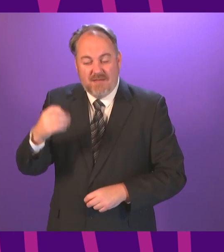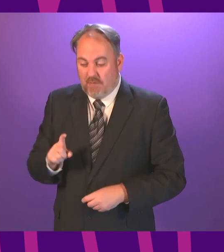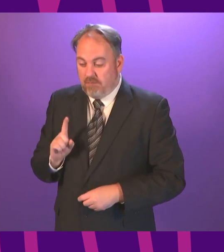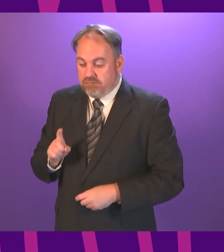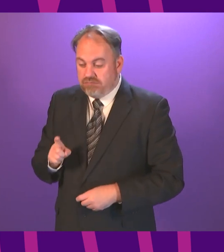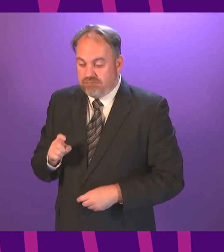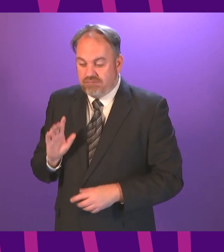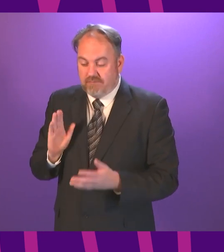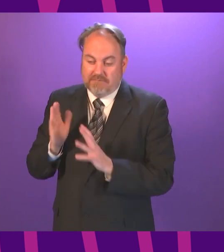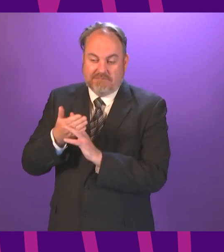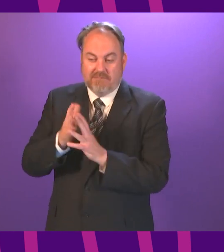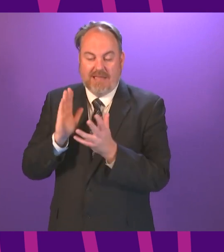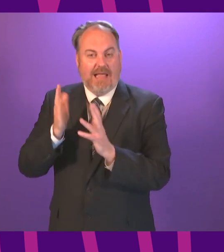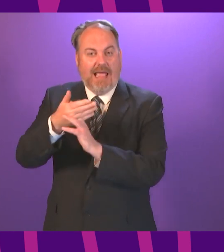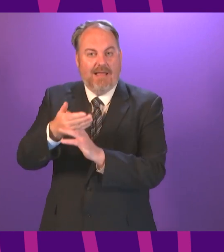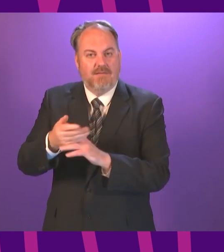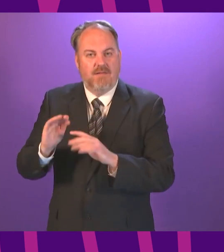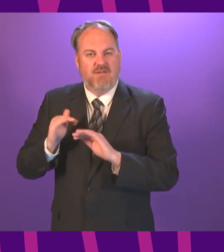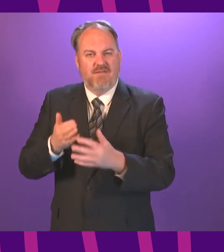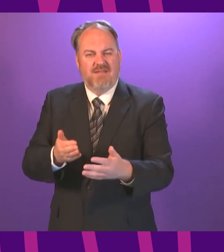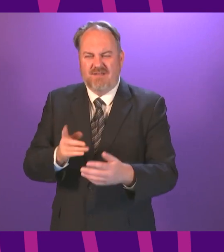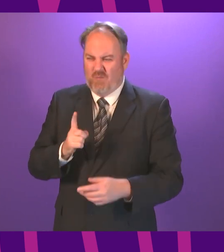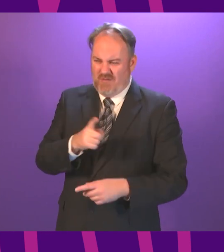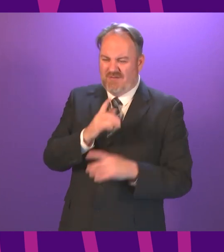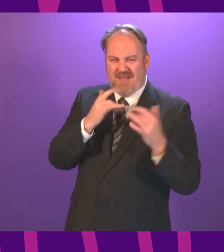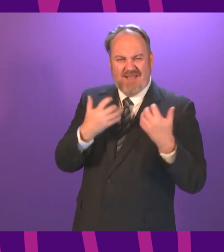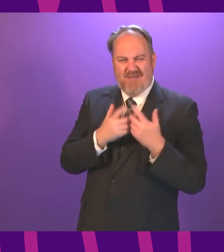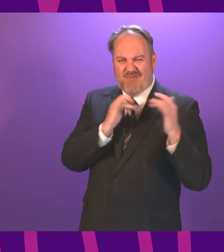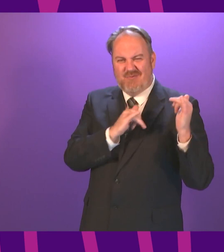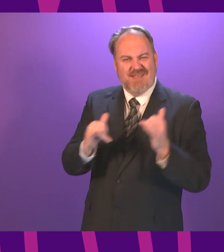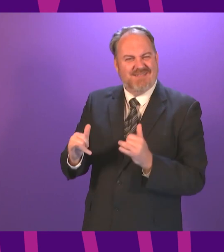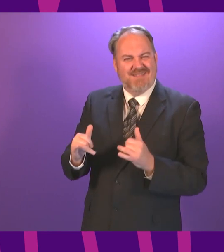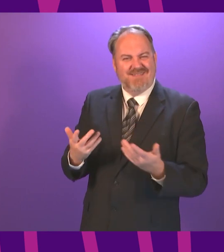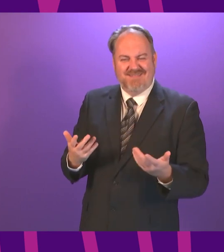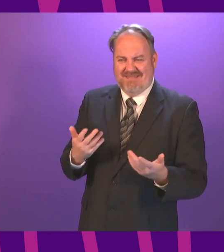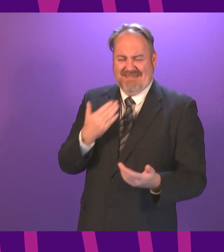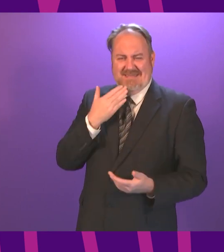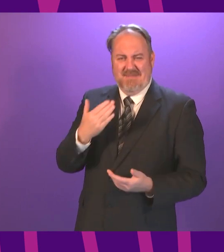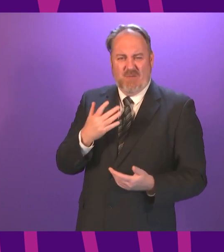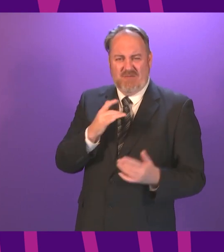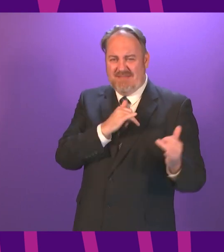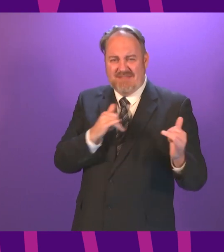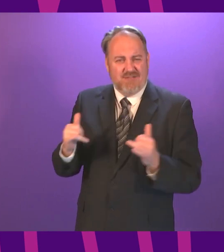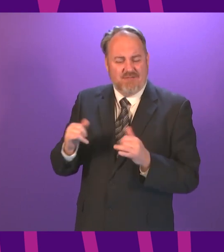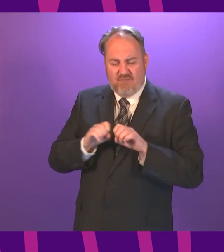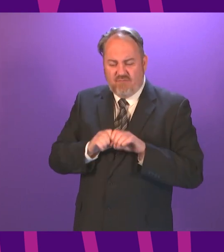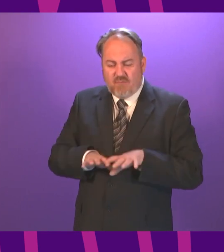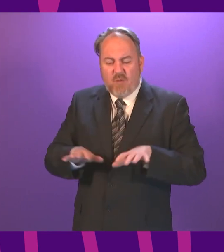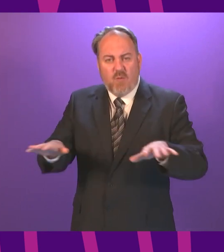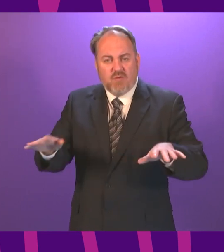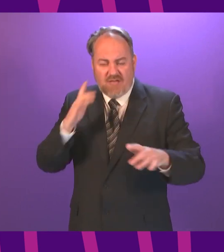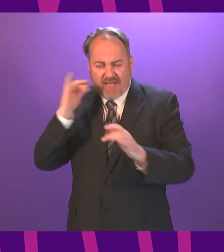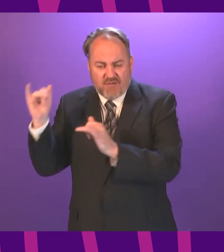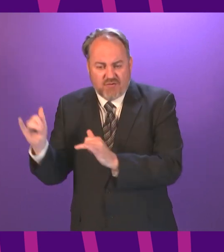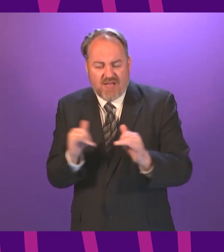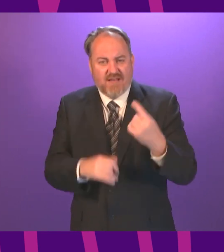has set up. What system testing was undertaken before this was launched? Was it piloted before it was launched? And how